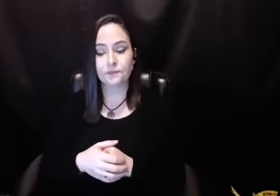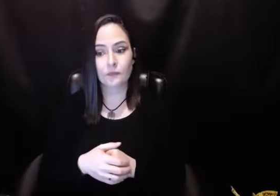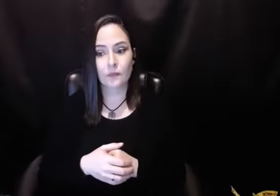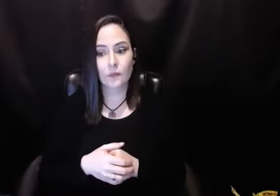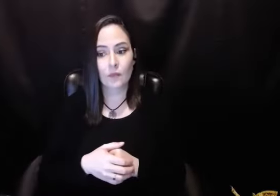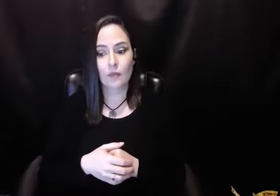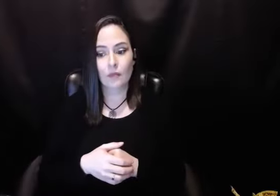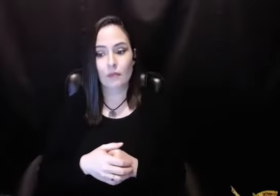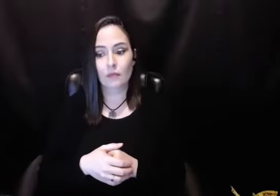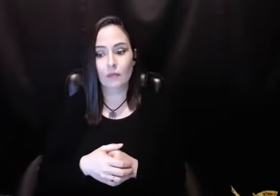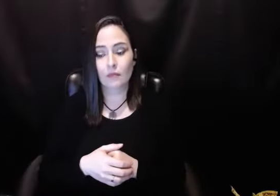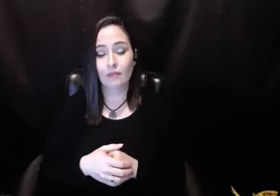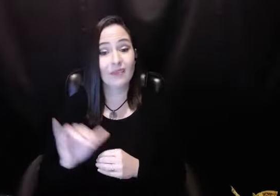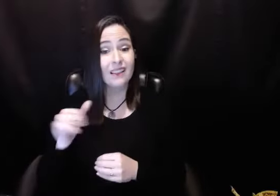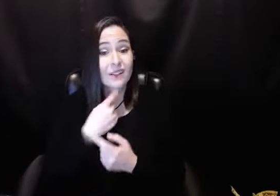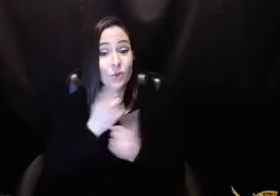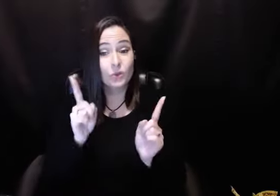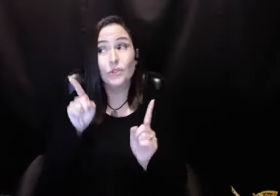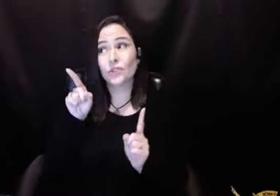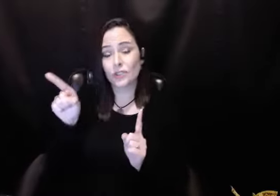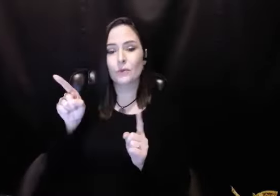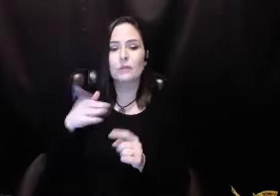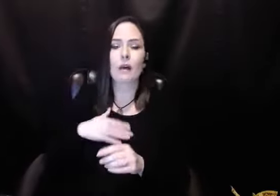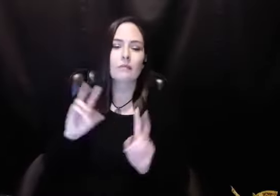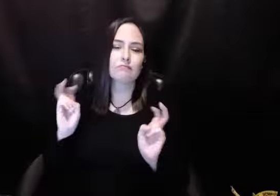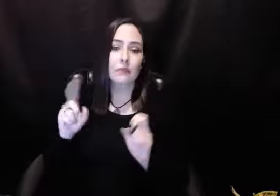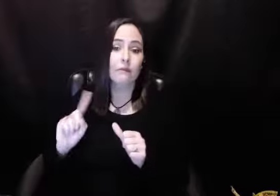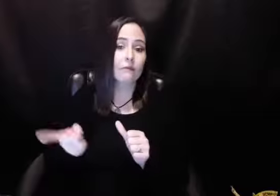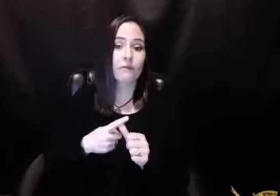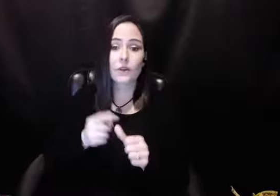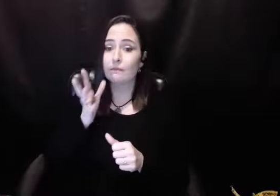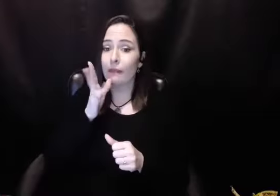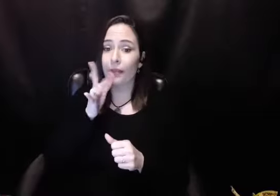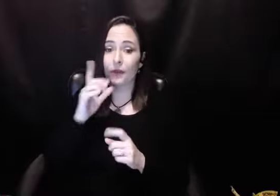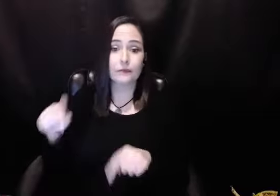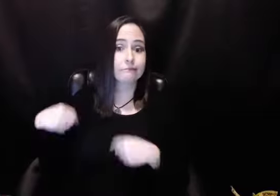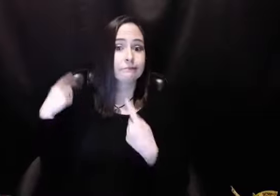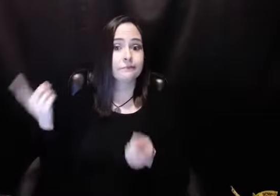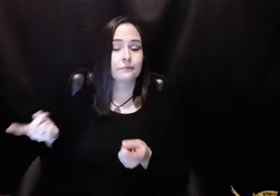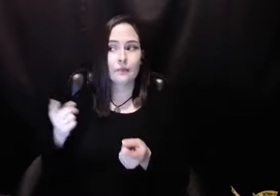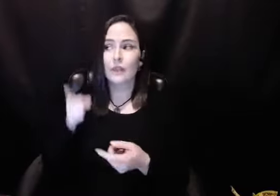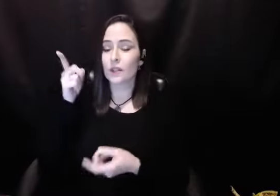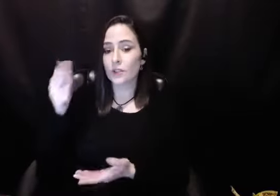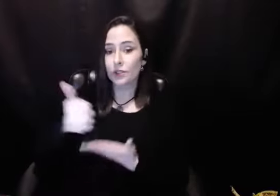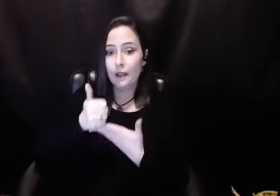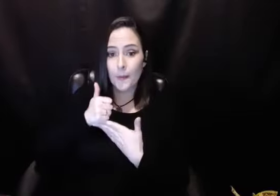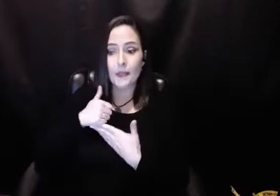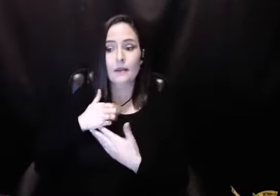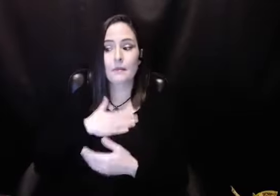that. I needed that. And what have you. And like I say, she became the first mother that I ever